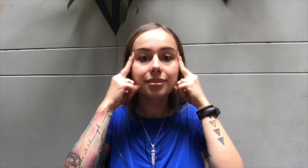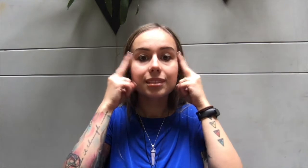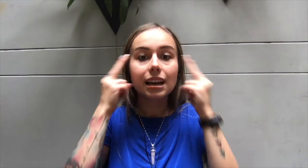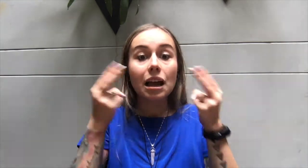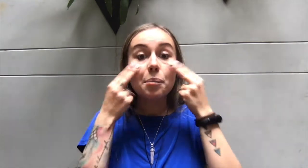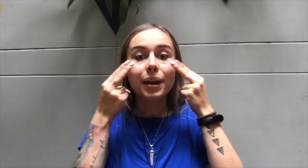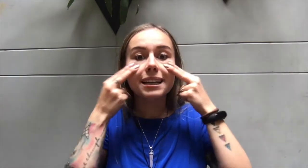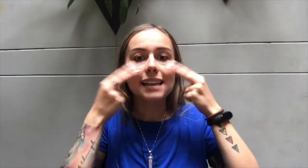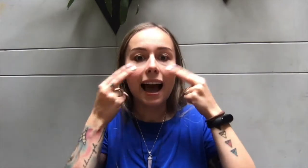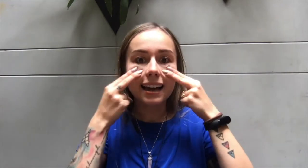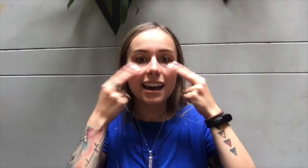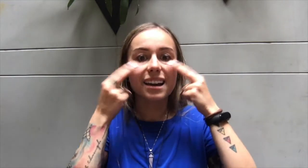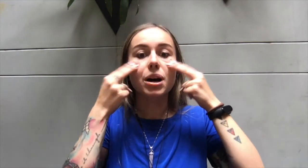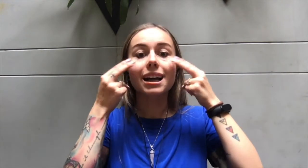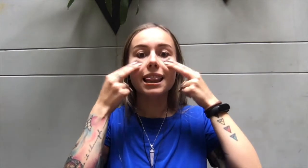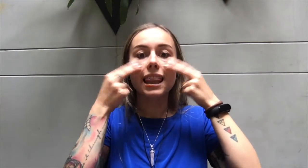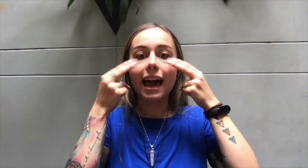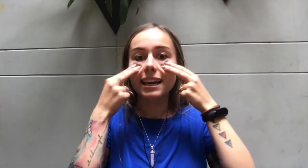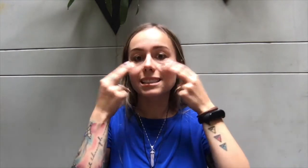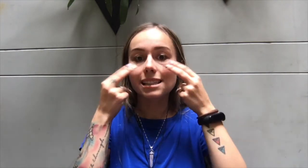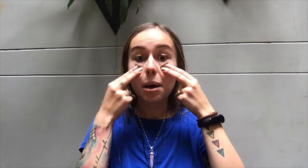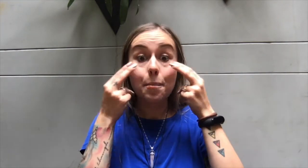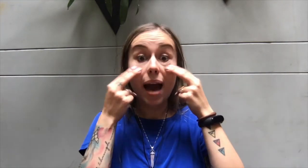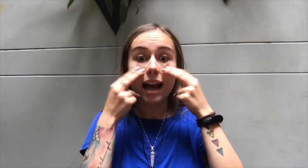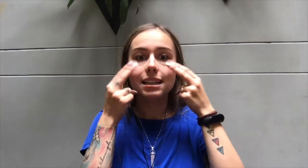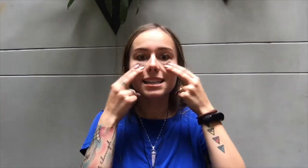Because I am a client magnet.